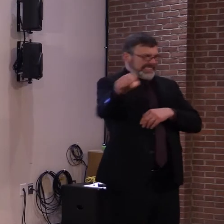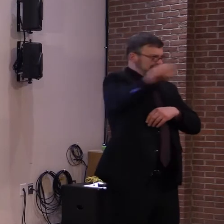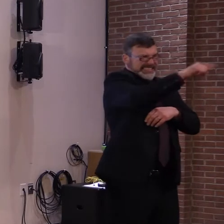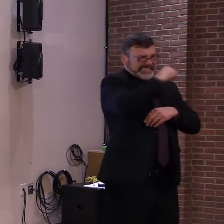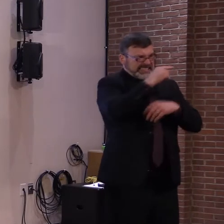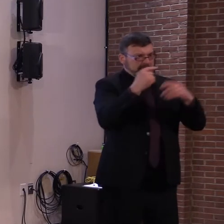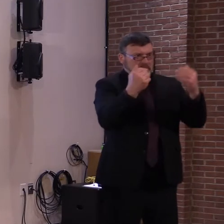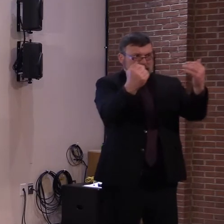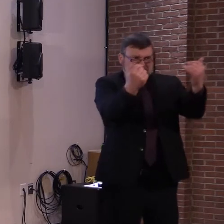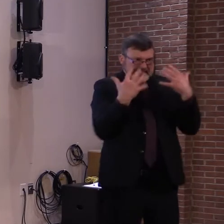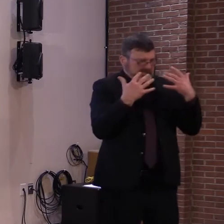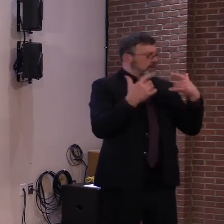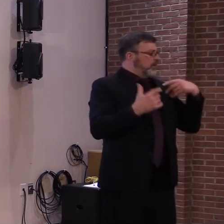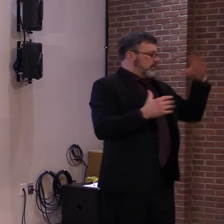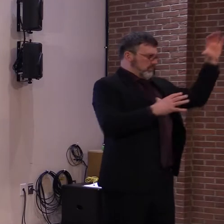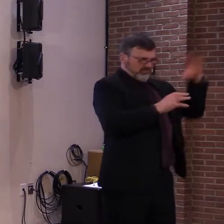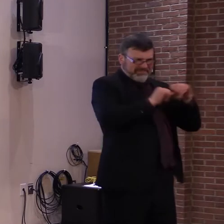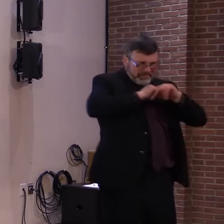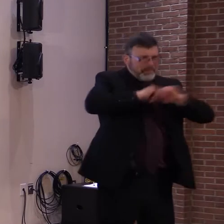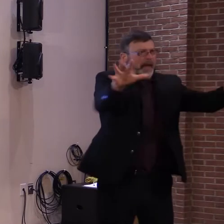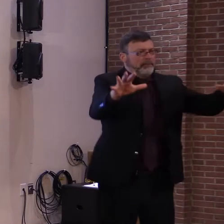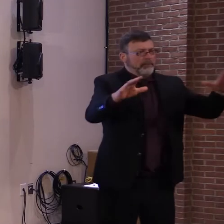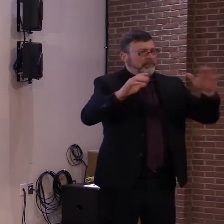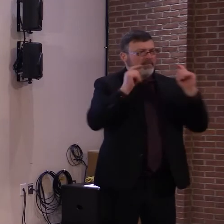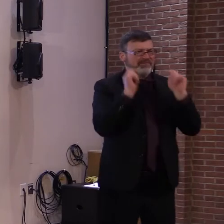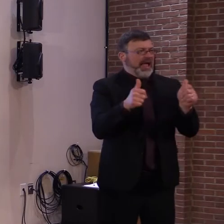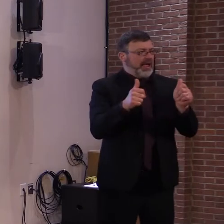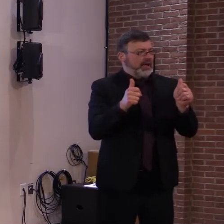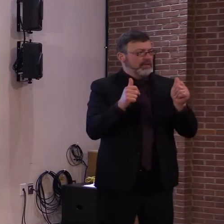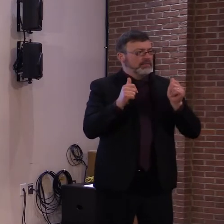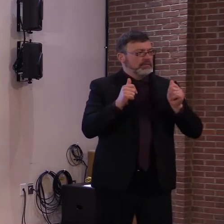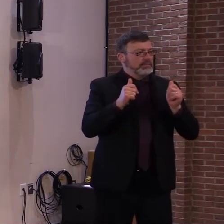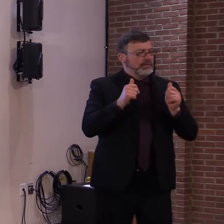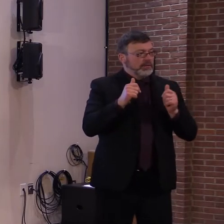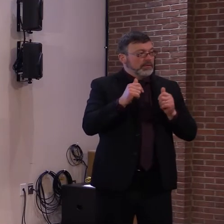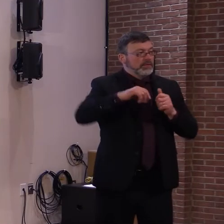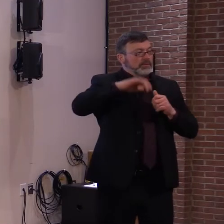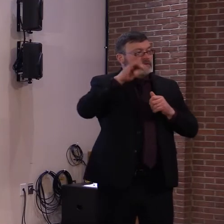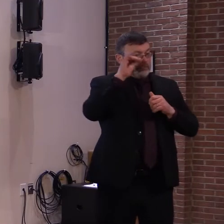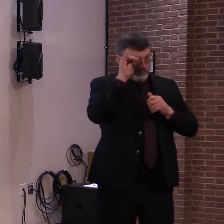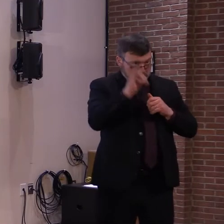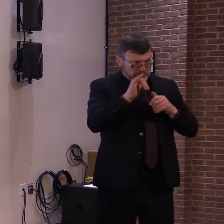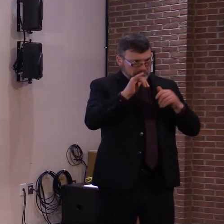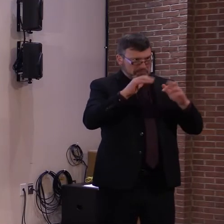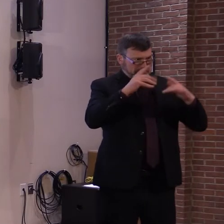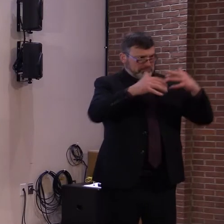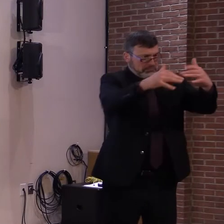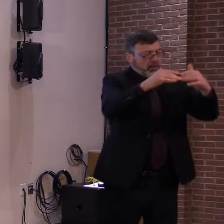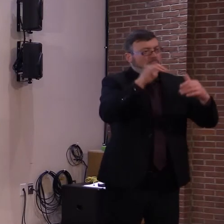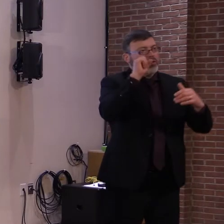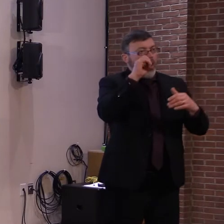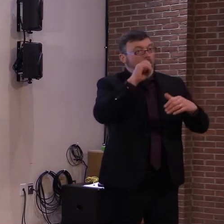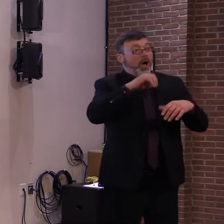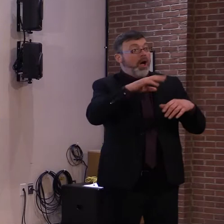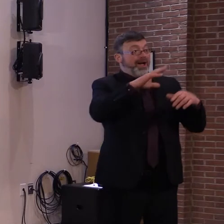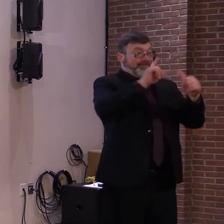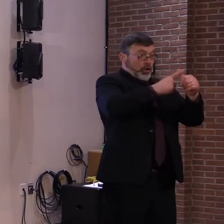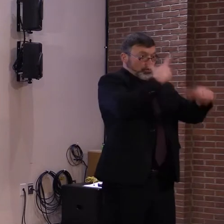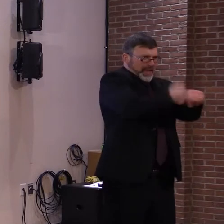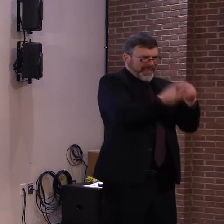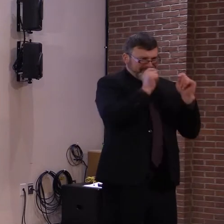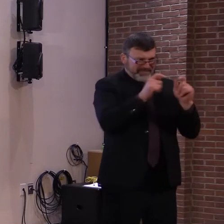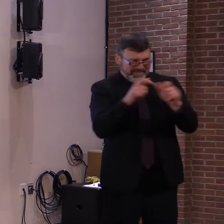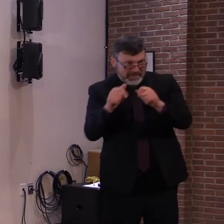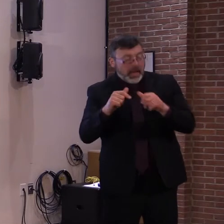what we expect regarding second doses. We expect individuals to make their appointment for their